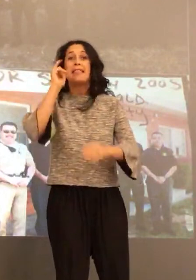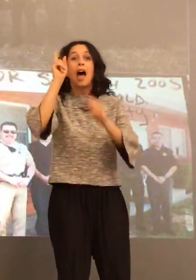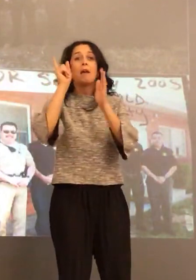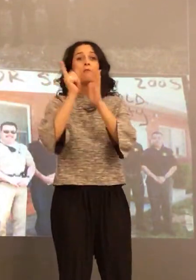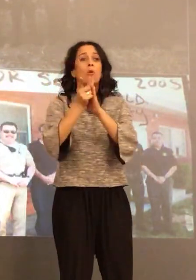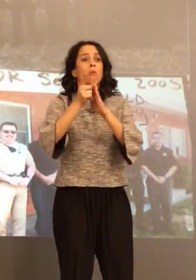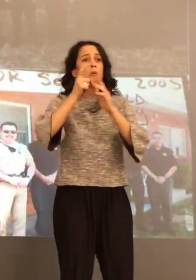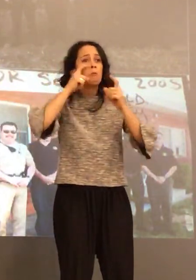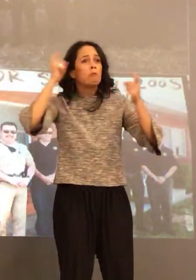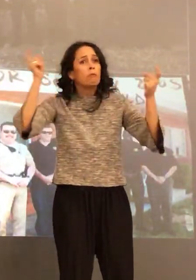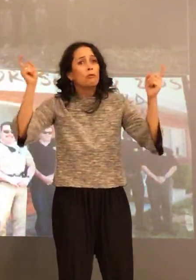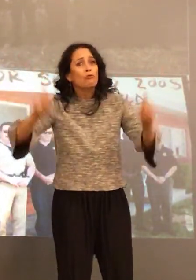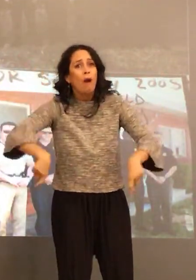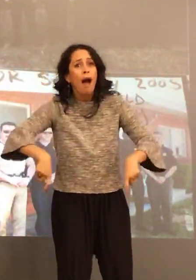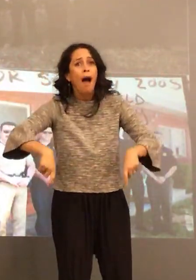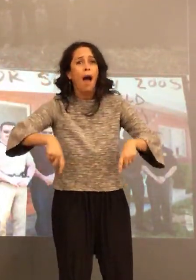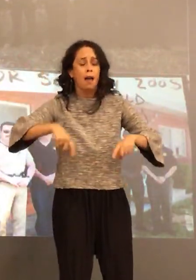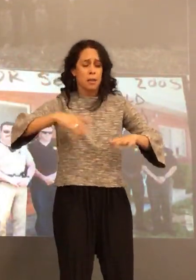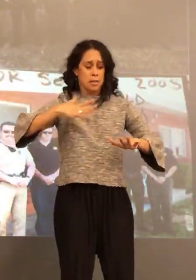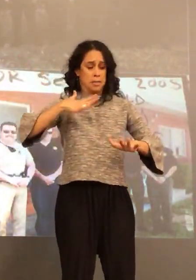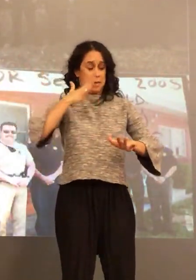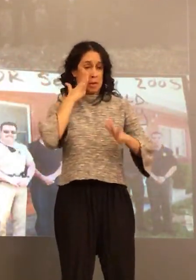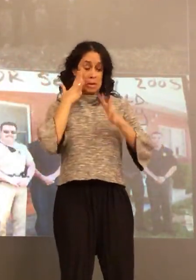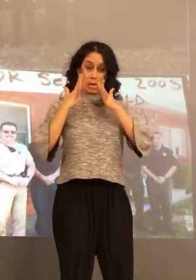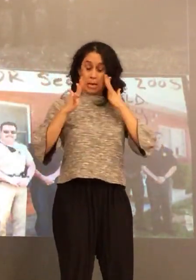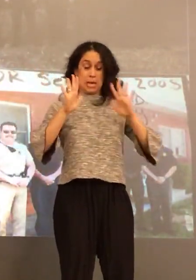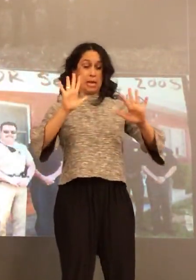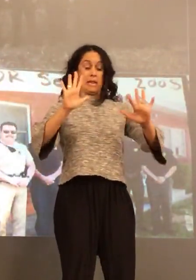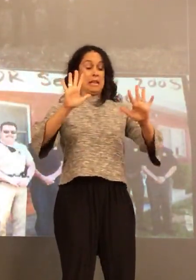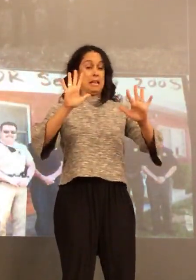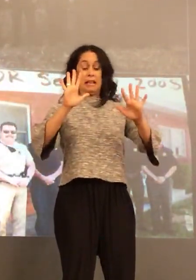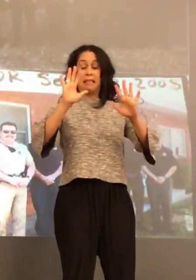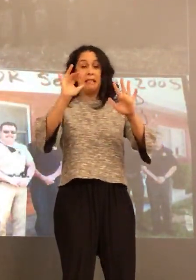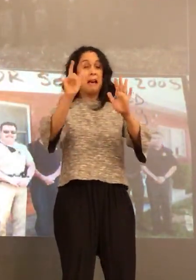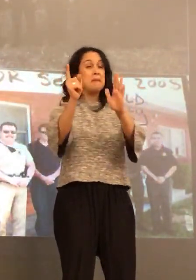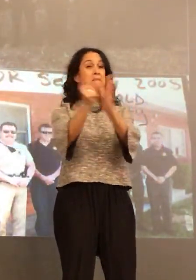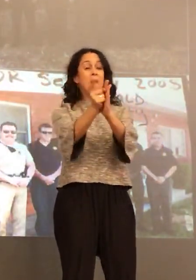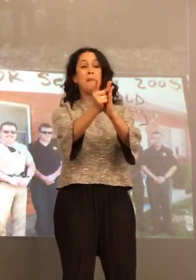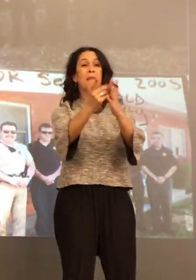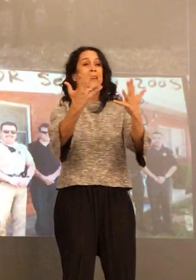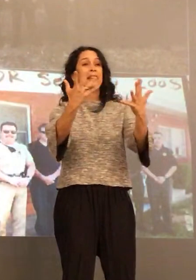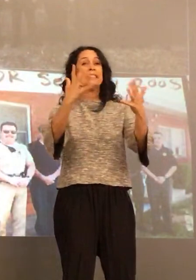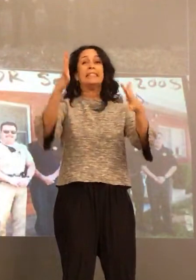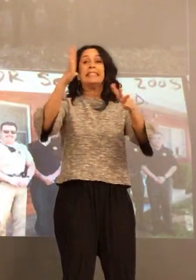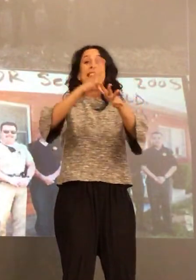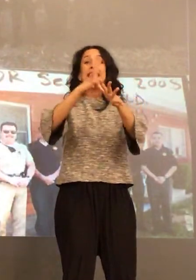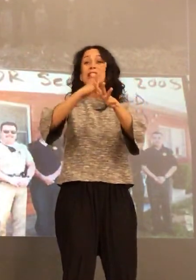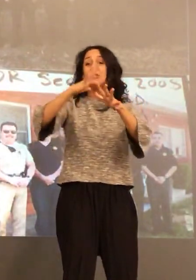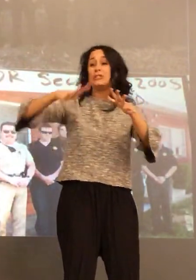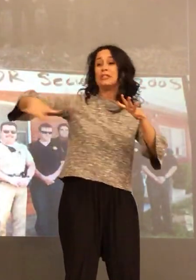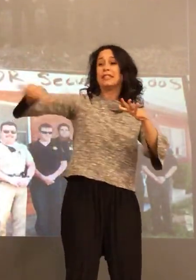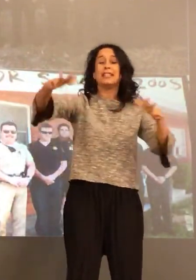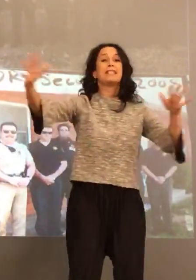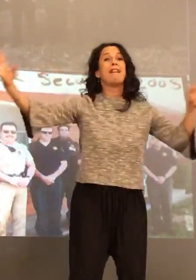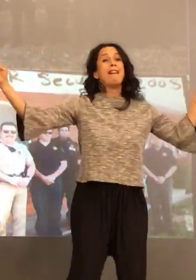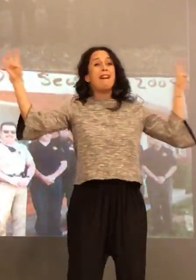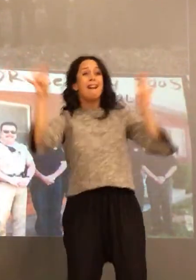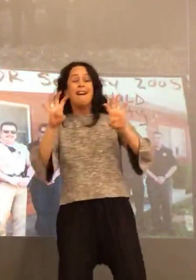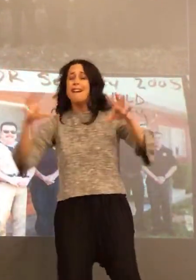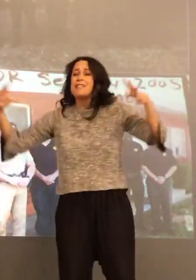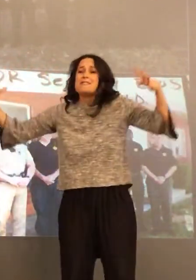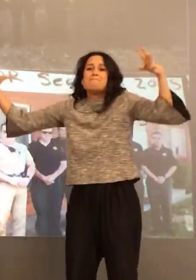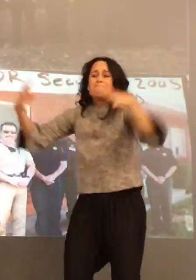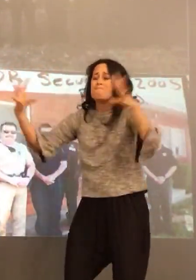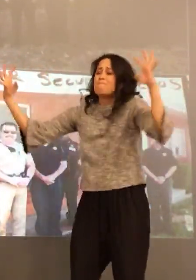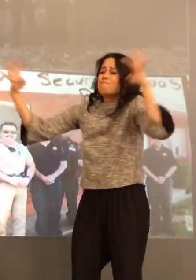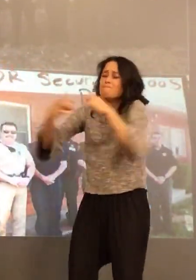break down and cry a little bit. And he says that when that moment hit that all the senior class got up on stage with him and surrounded